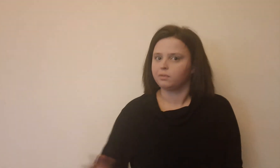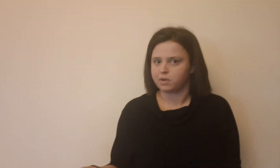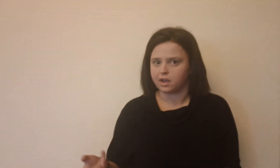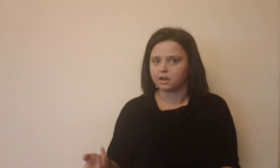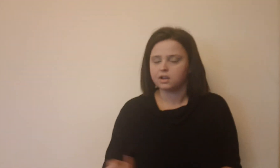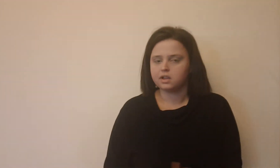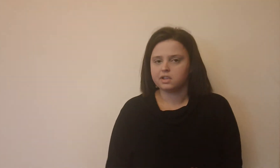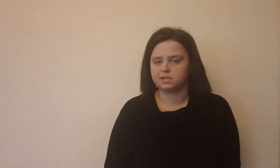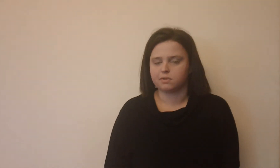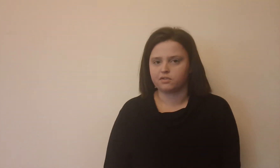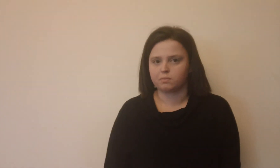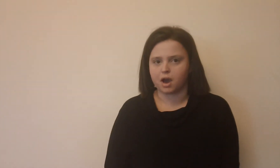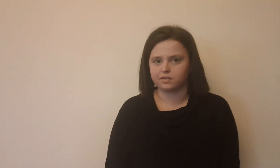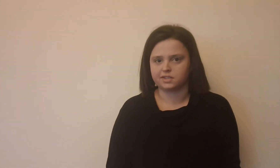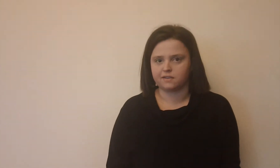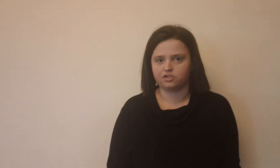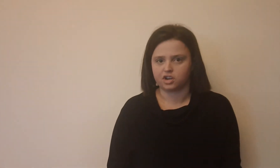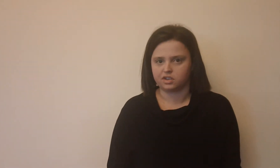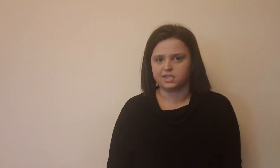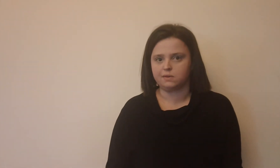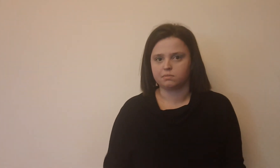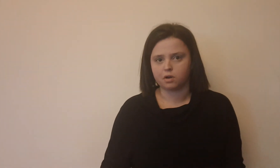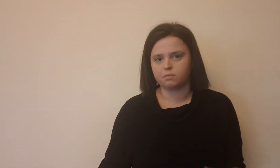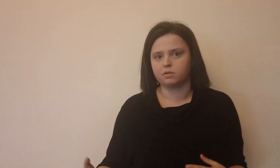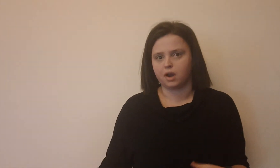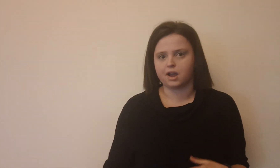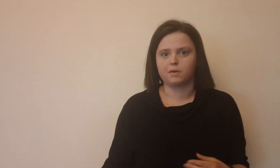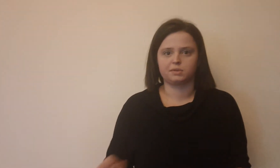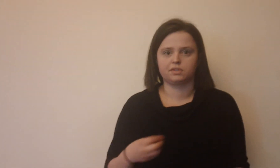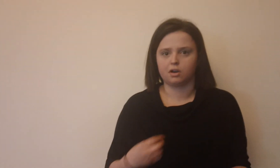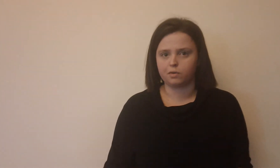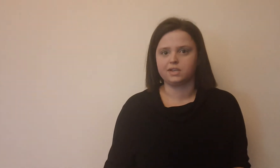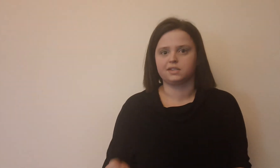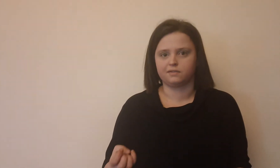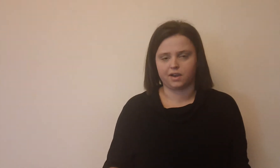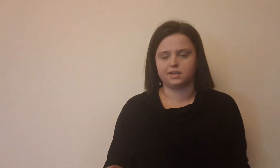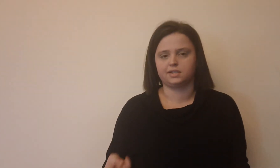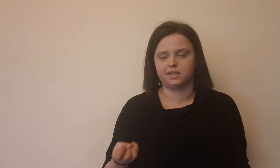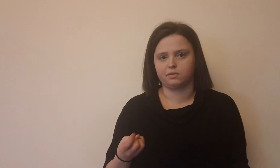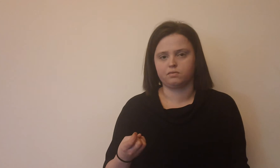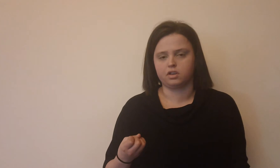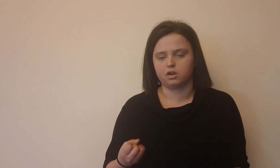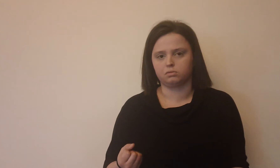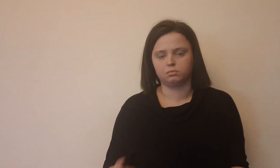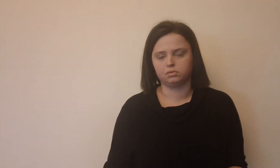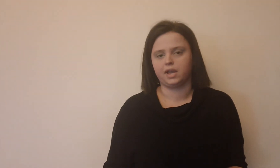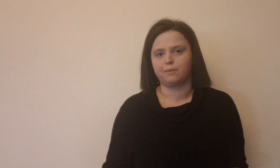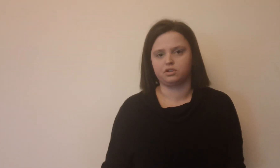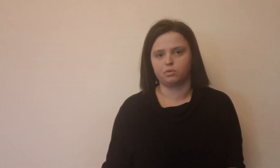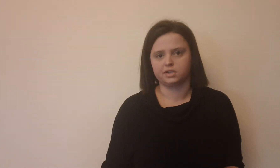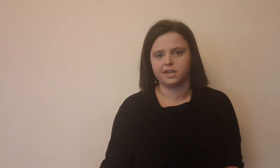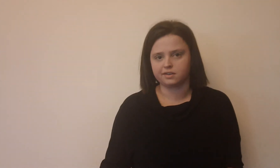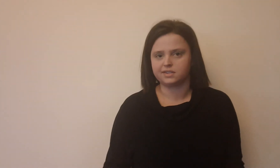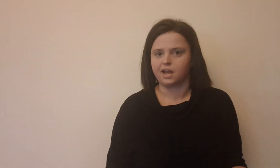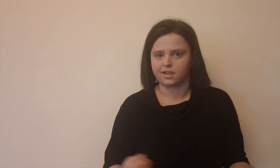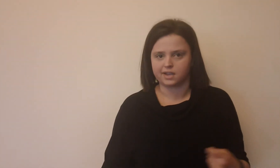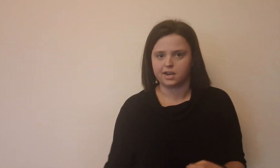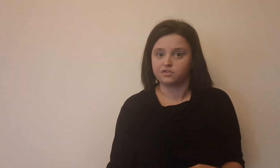flipping some of the models they've traditionally seen with mobile where iOS was always a device that you know captured more sales. Now that's kind of